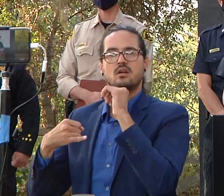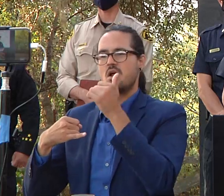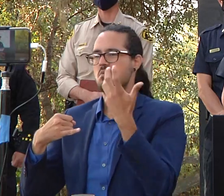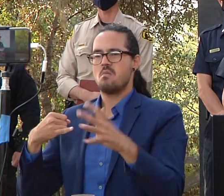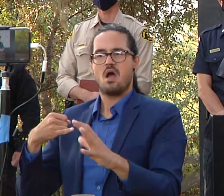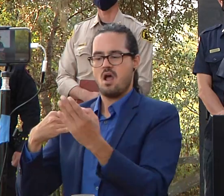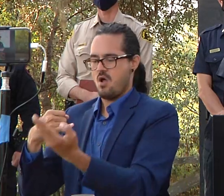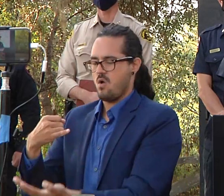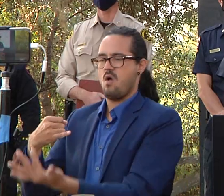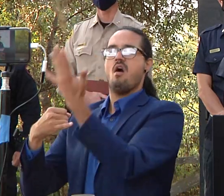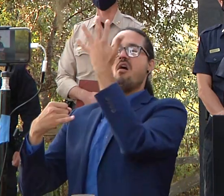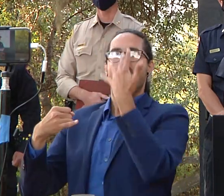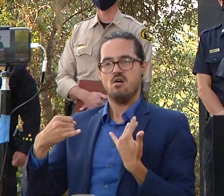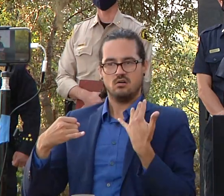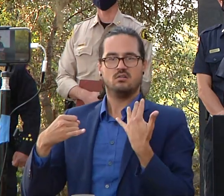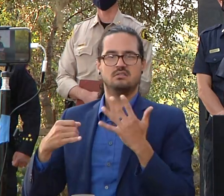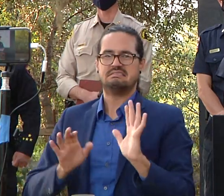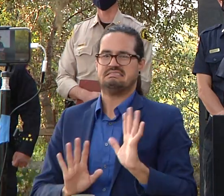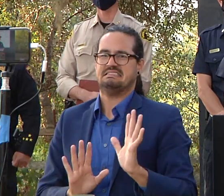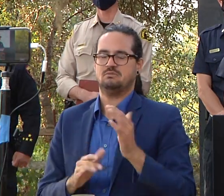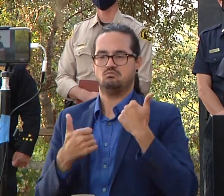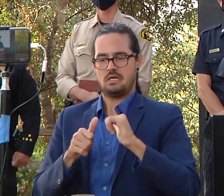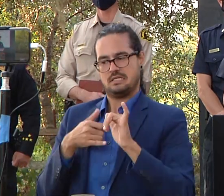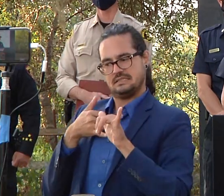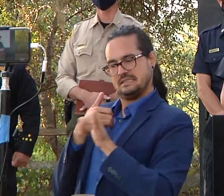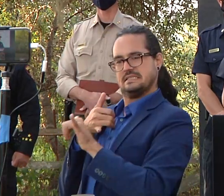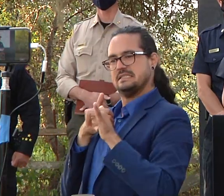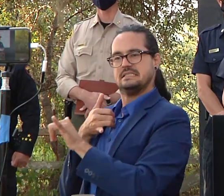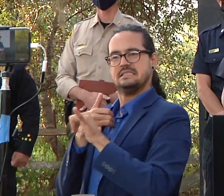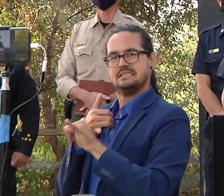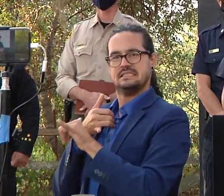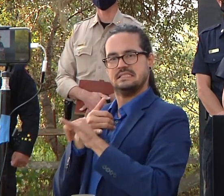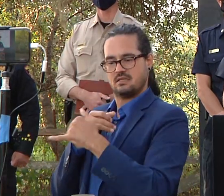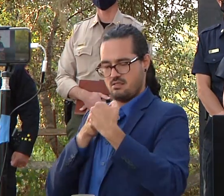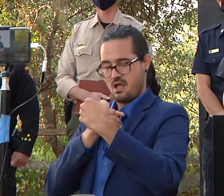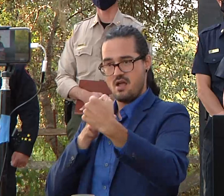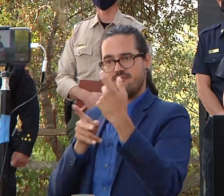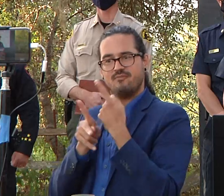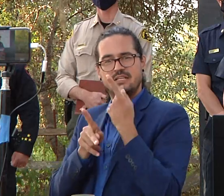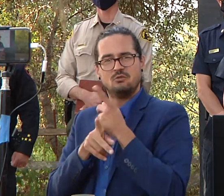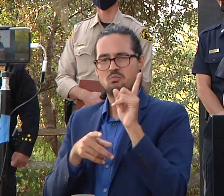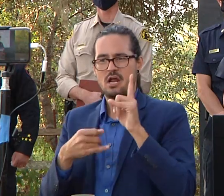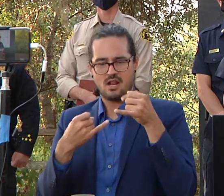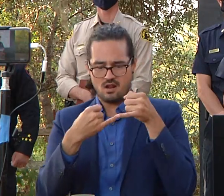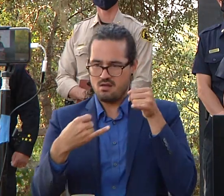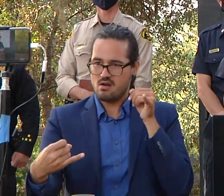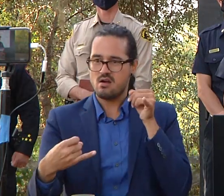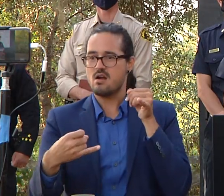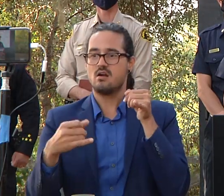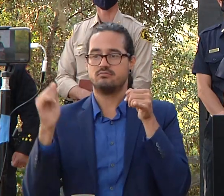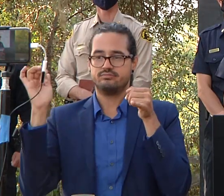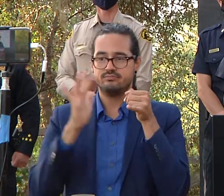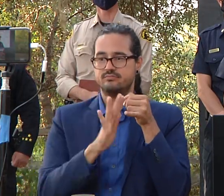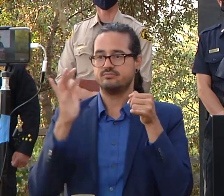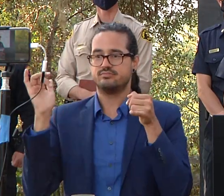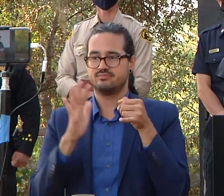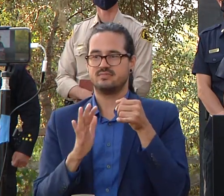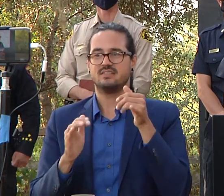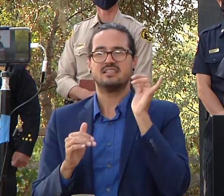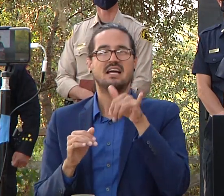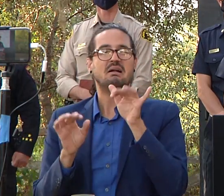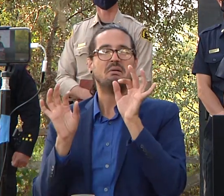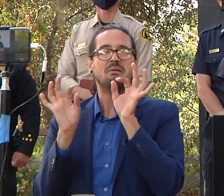so that's the challenging part there and and that's what we're facing there but again one of the uh idiosyncrasies that make it a challenging firefight